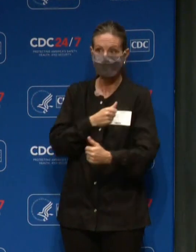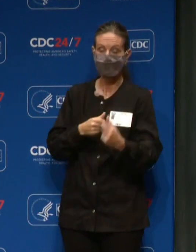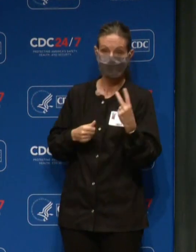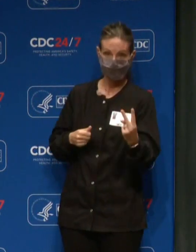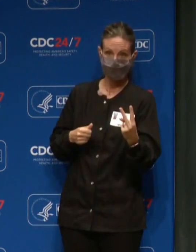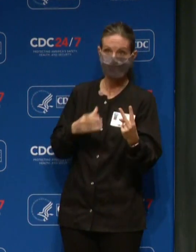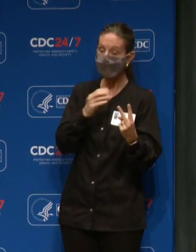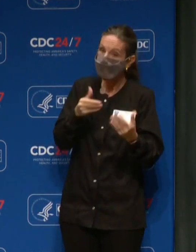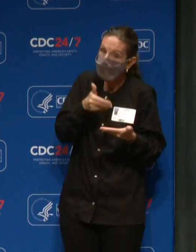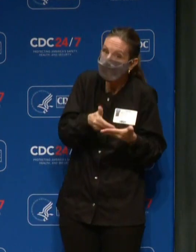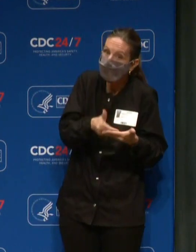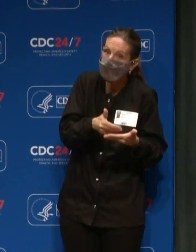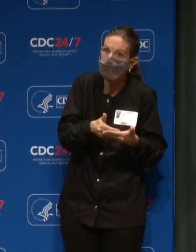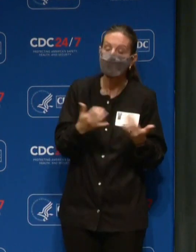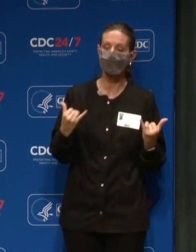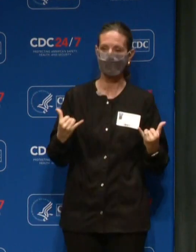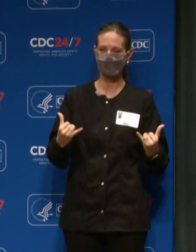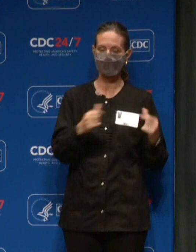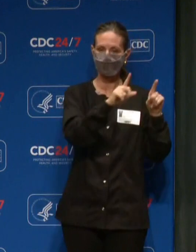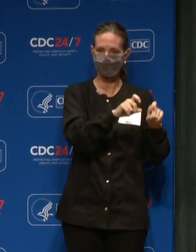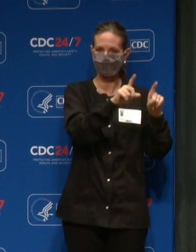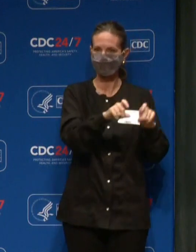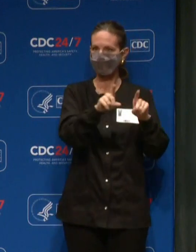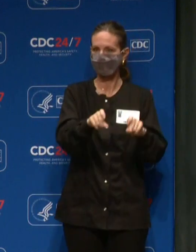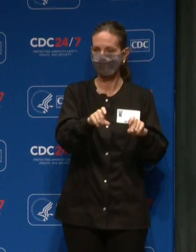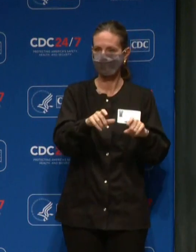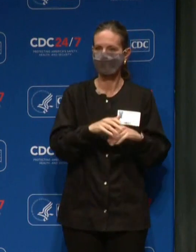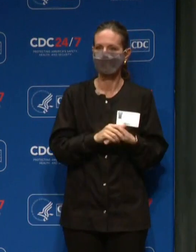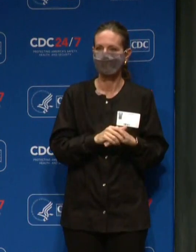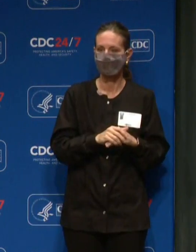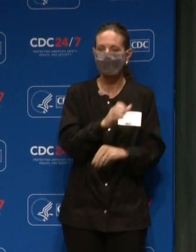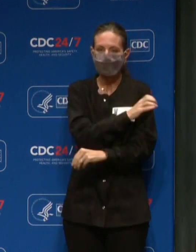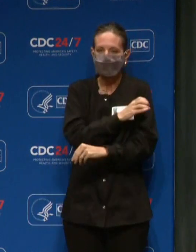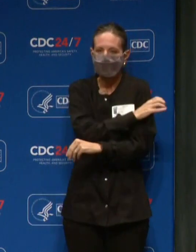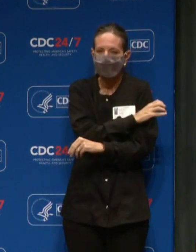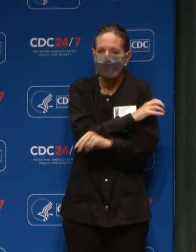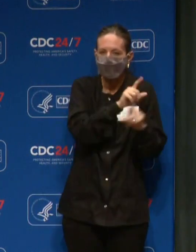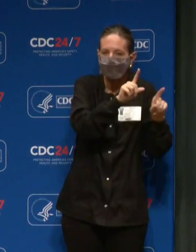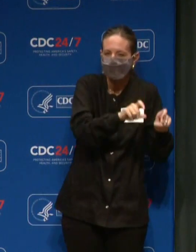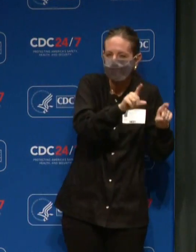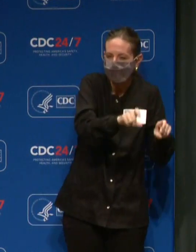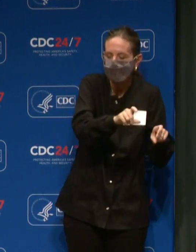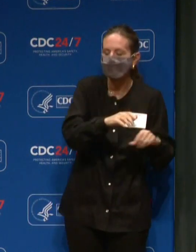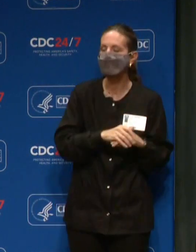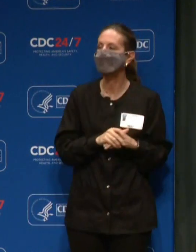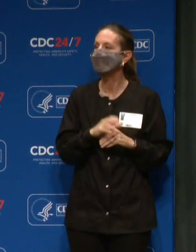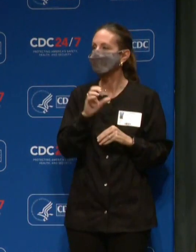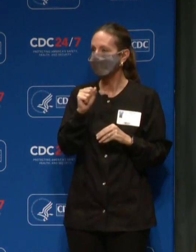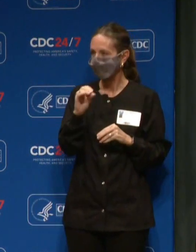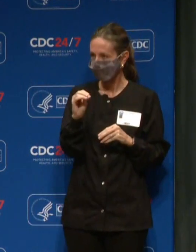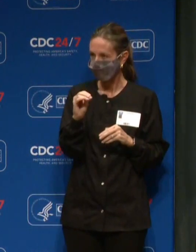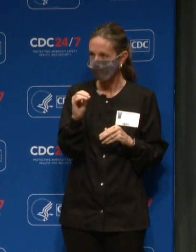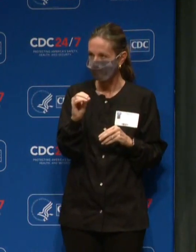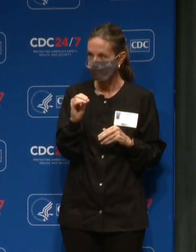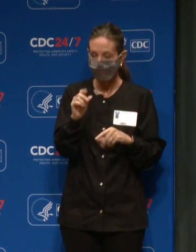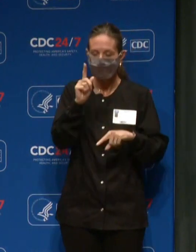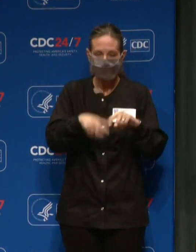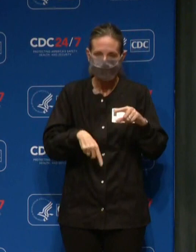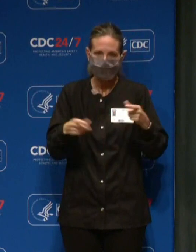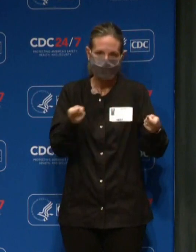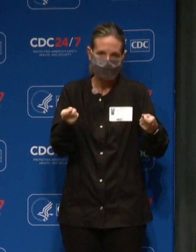enrolled in their clinical trials. When we get data out of those, we'll really be dependent on events in the trial that's outside of anyone's control.